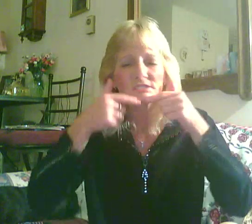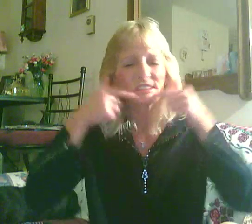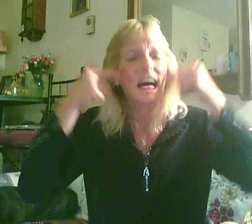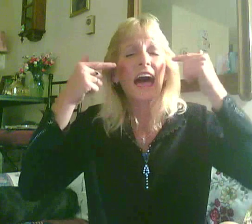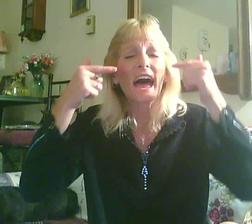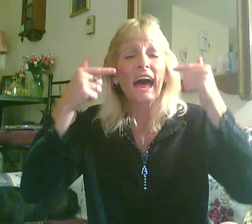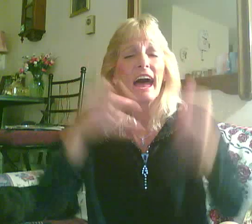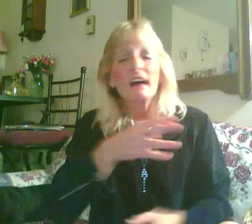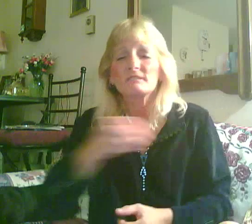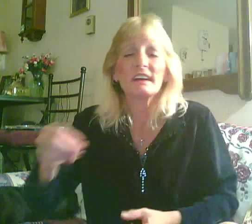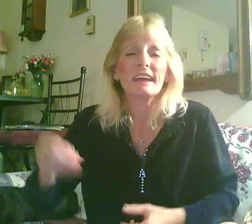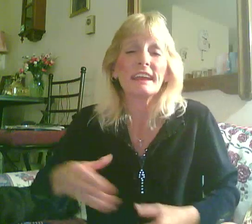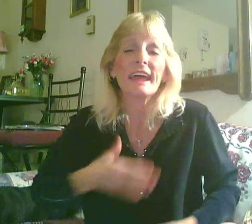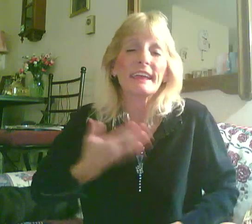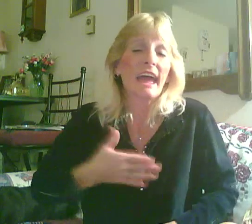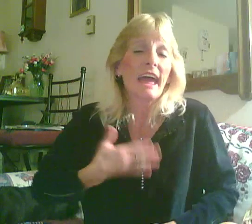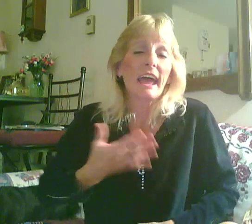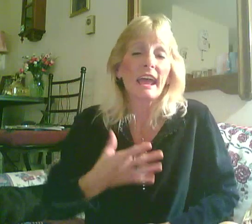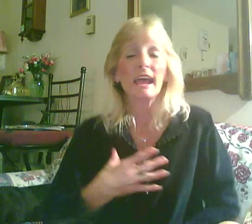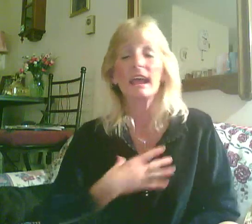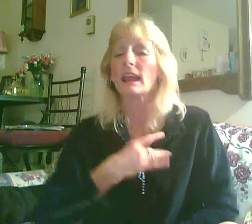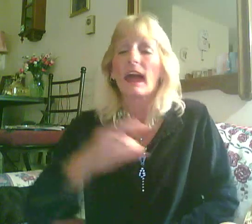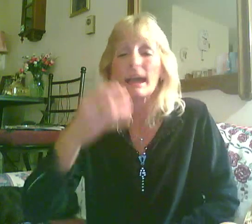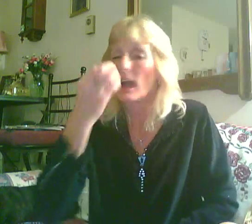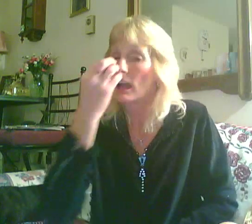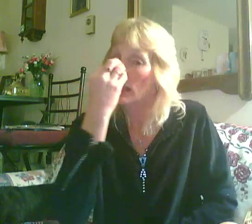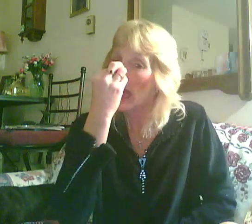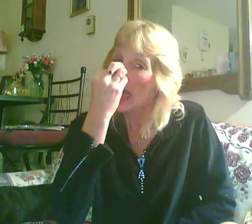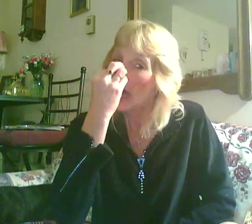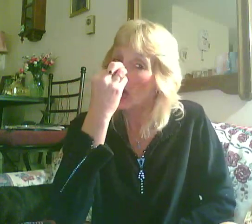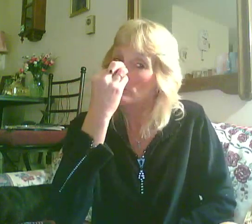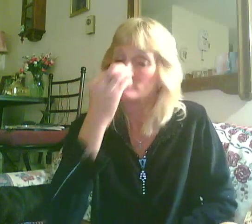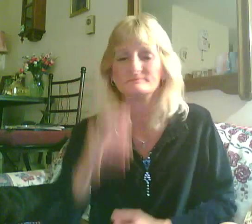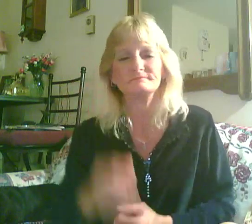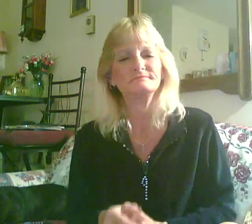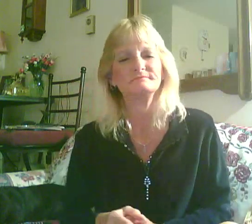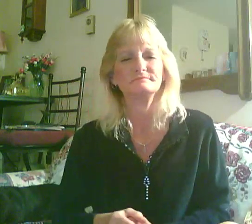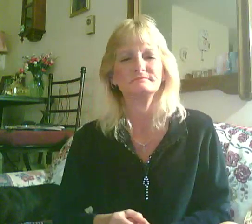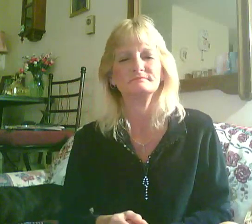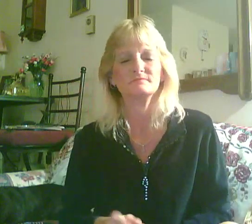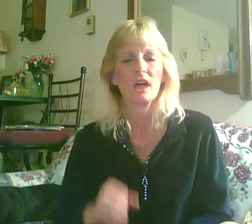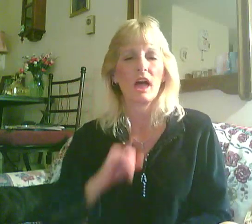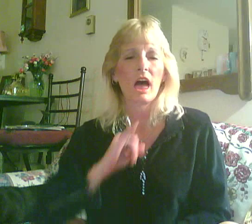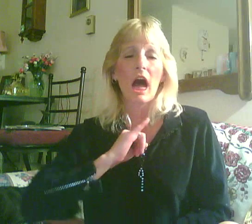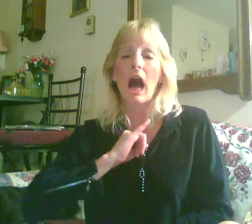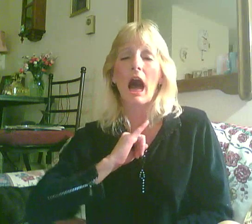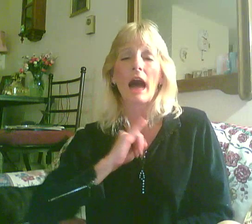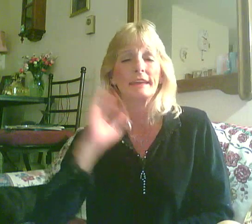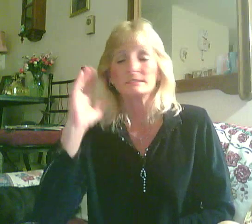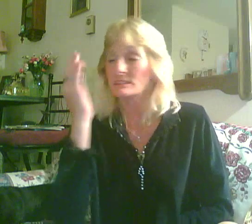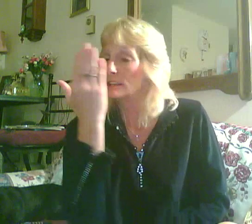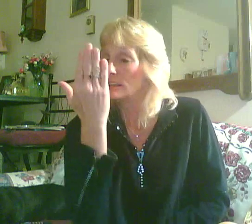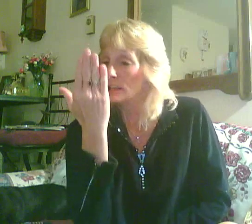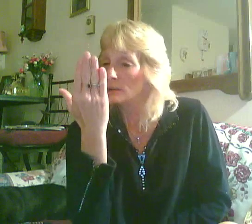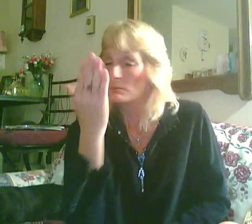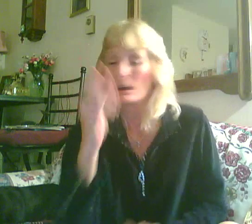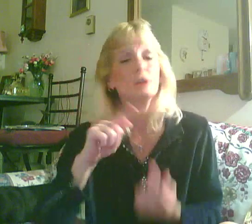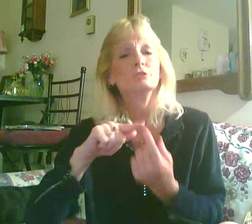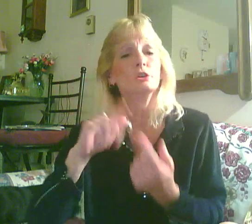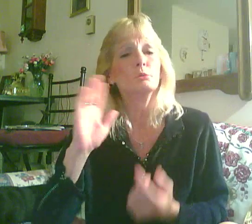just laughing and game like a clown. I seem to